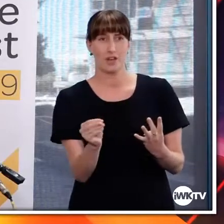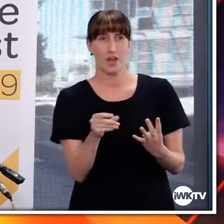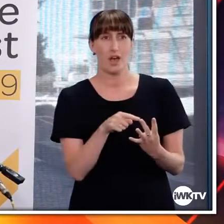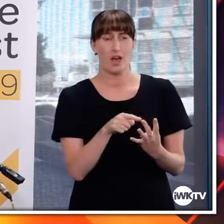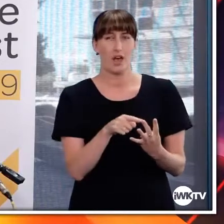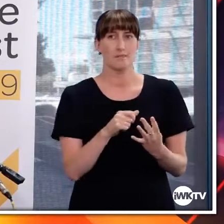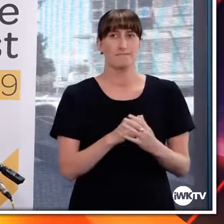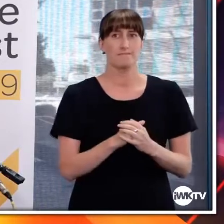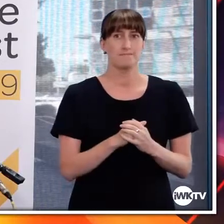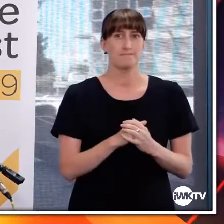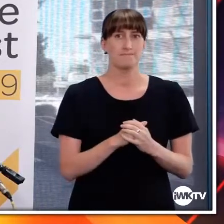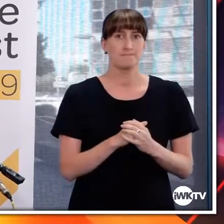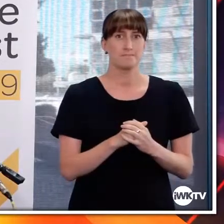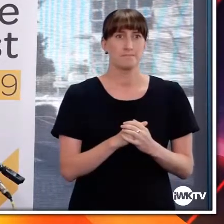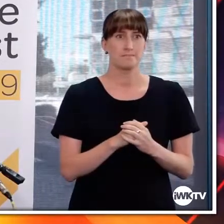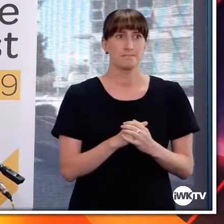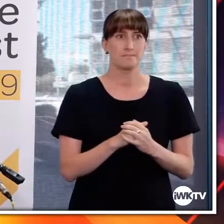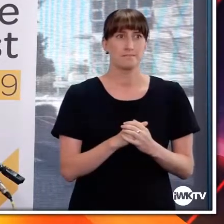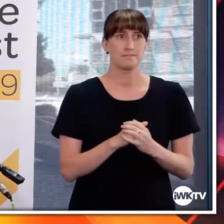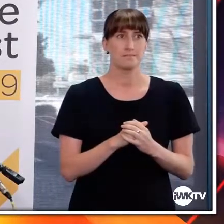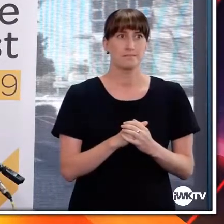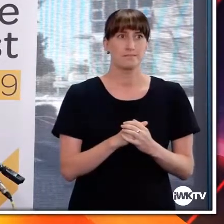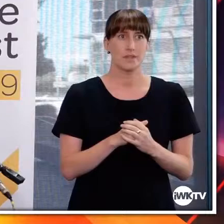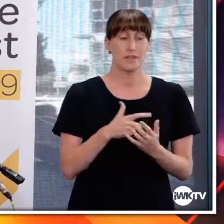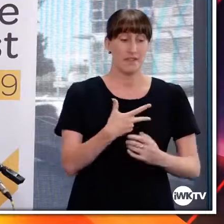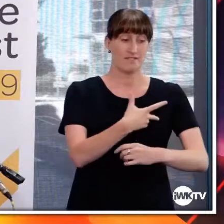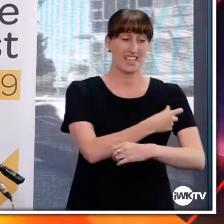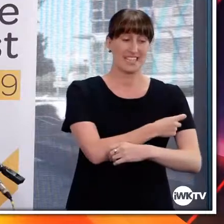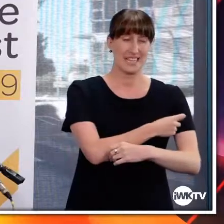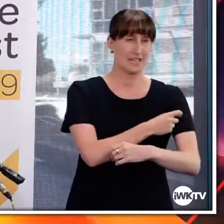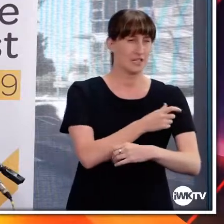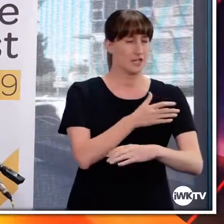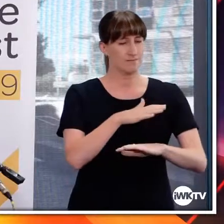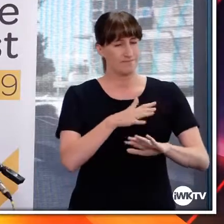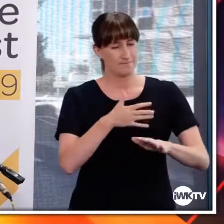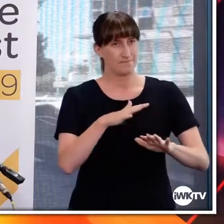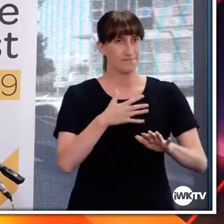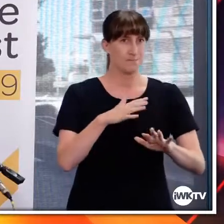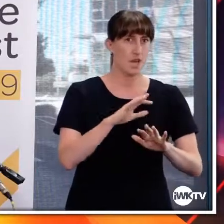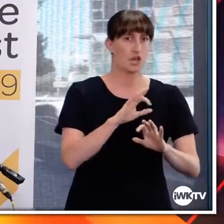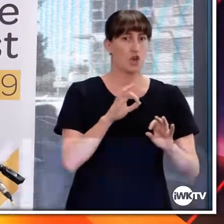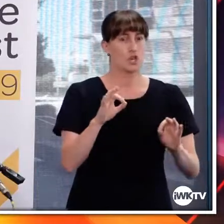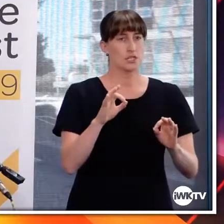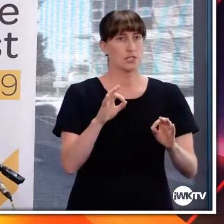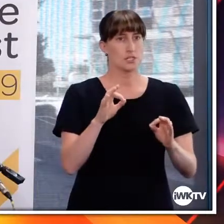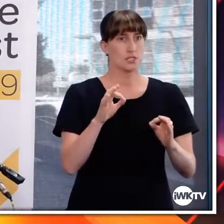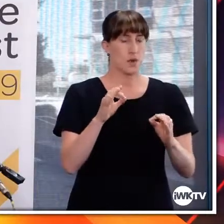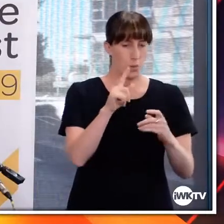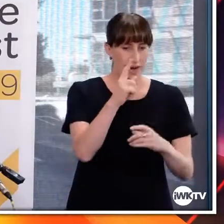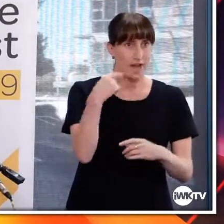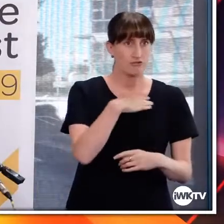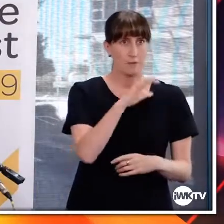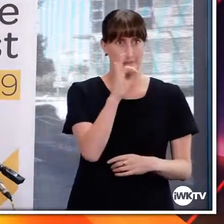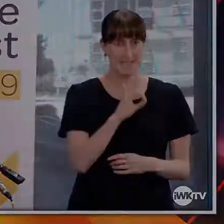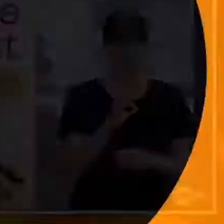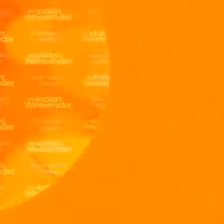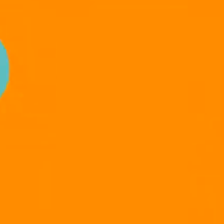effectiveness for the vaccines, but it's still highly effective for the ones they've tested. so we're netting Curve.